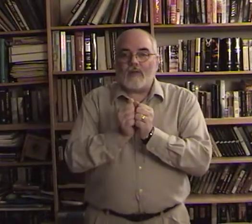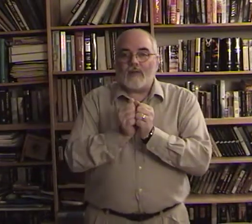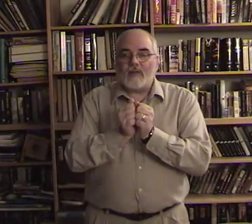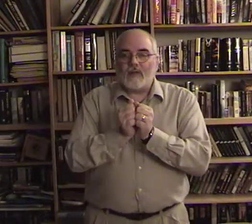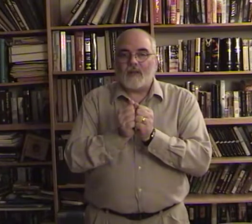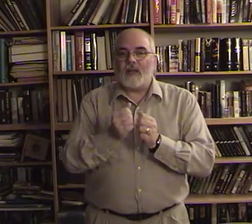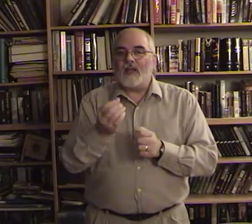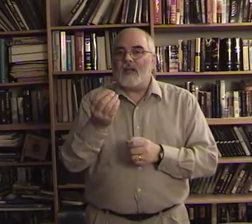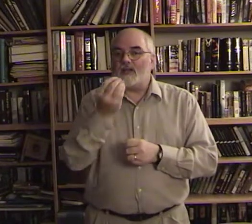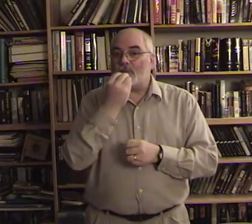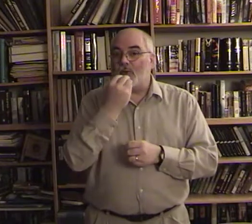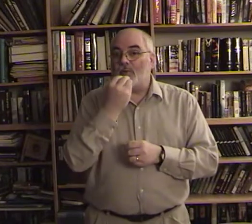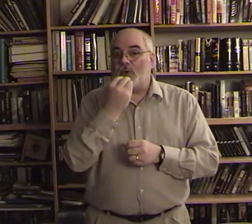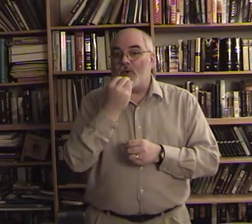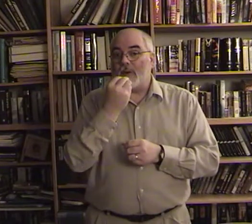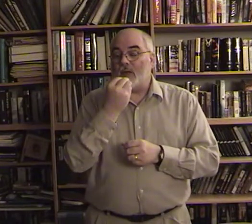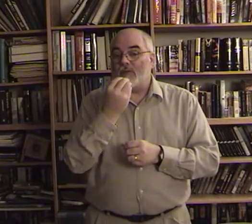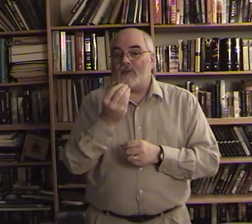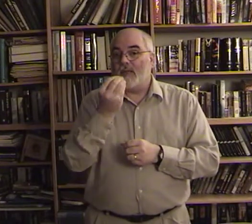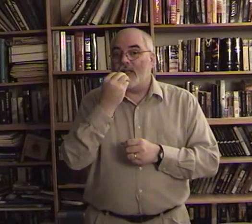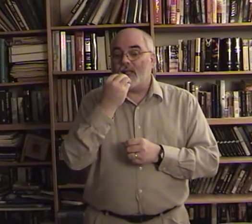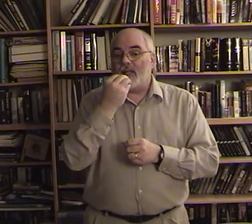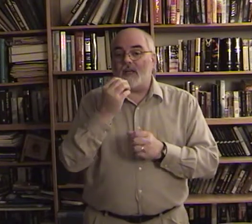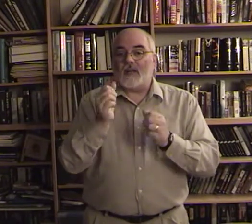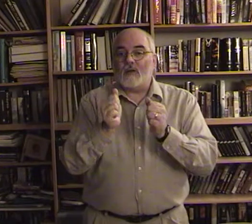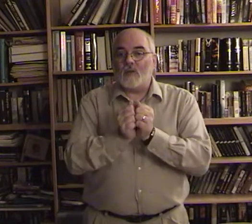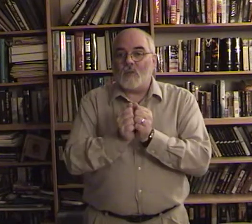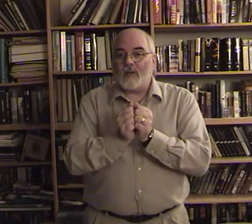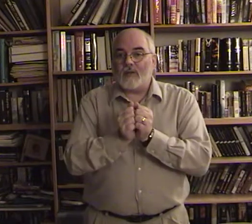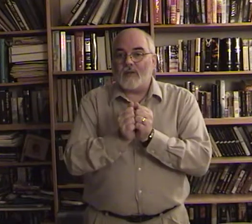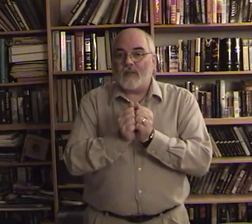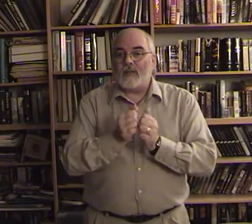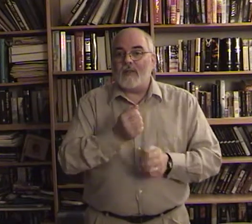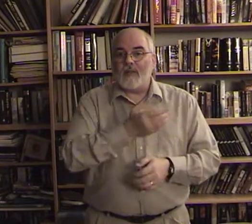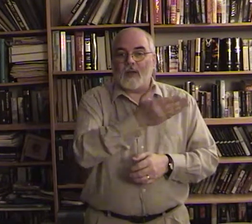eating is putting food in your mouth eating with them